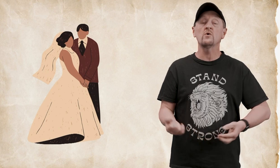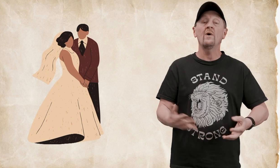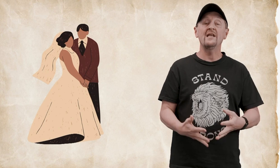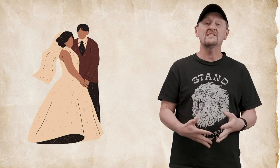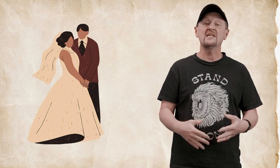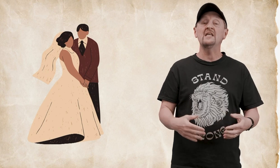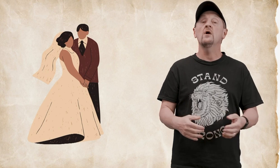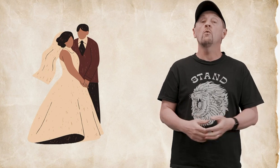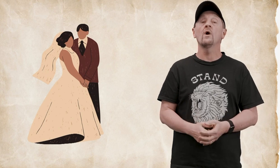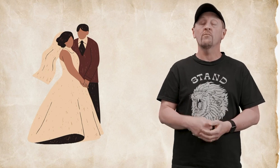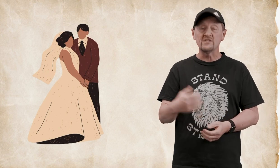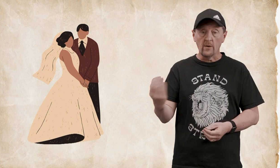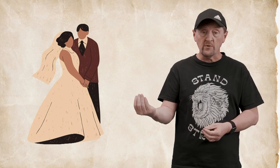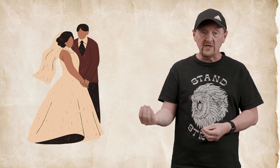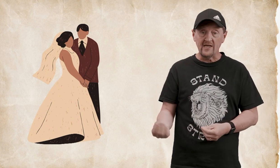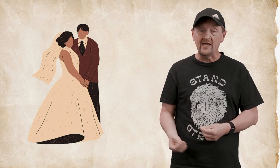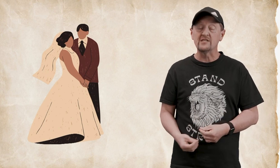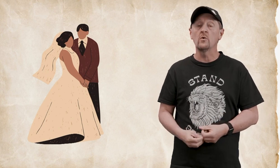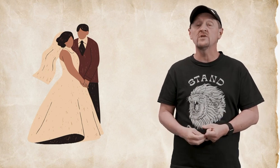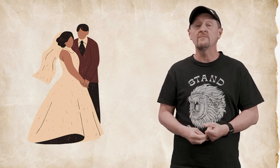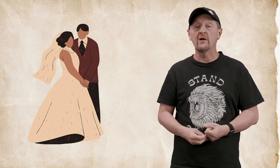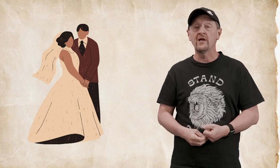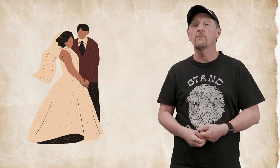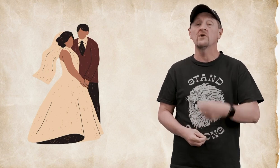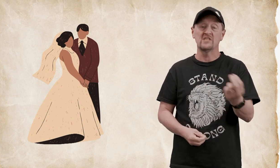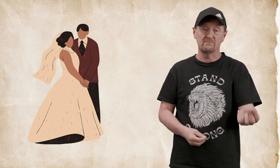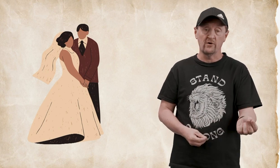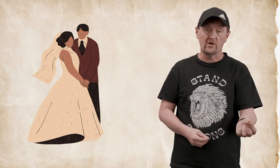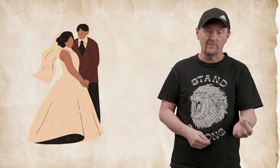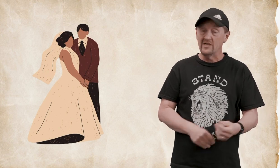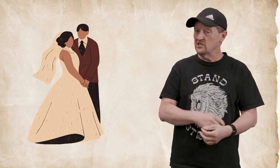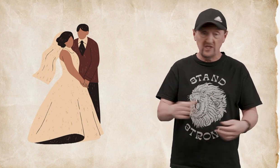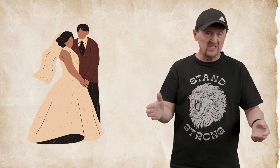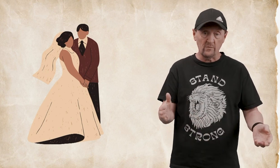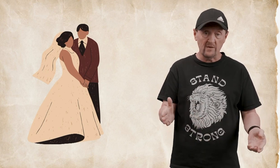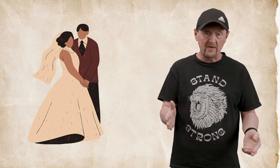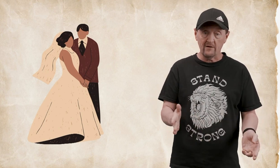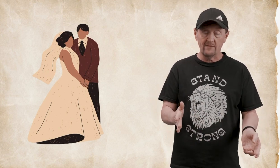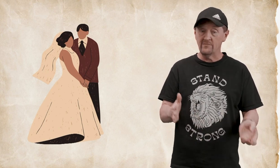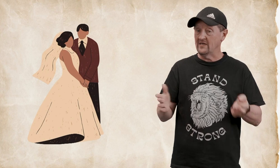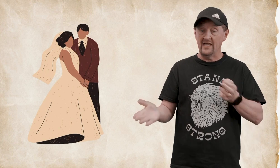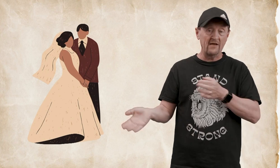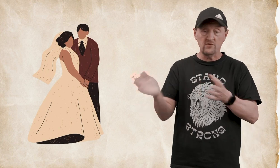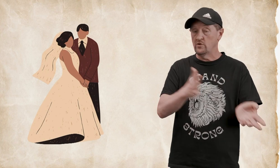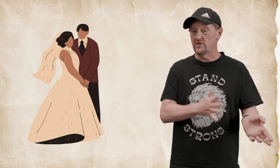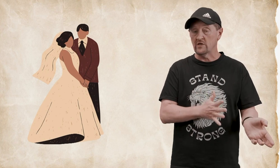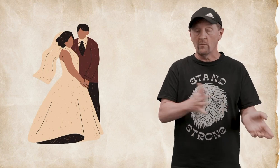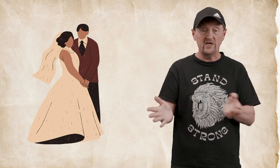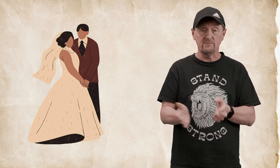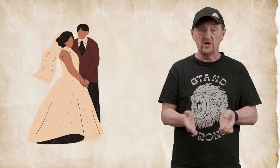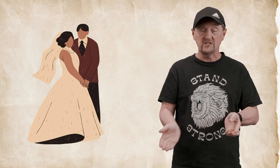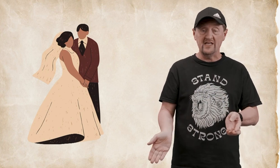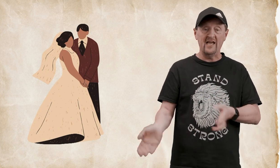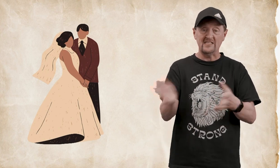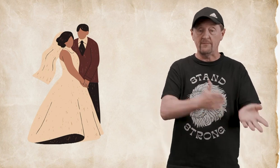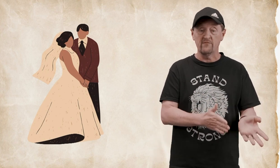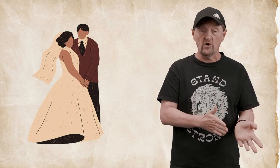wedding scene where Prince Humperdinck is going to marry Princess Buttercup she doesn't want to marry him but they have to do this arranged marriage that he has happened for her